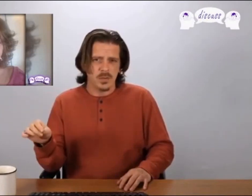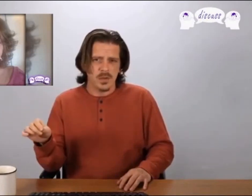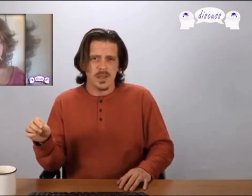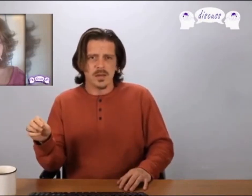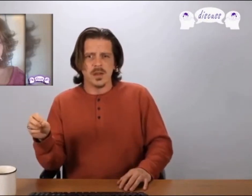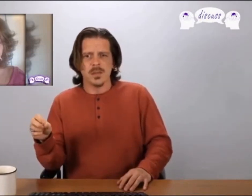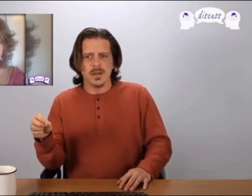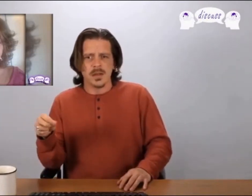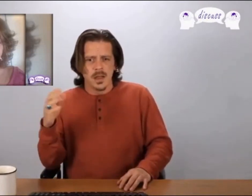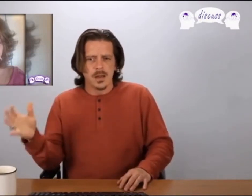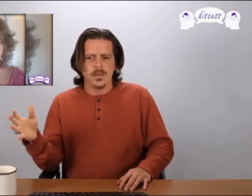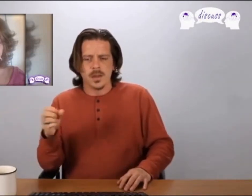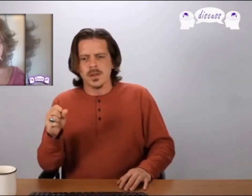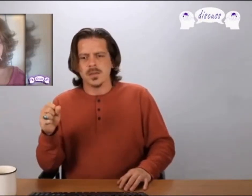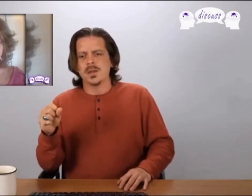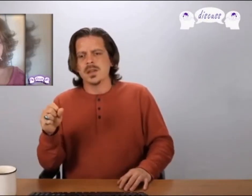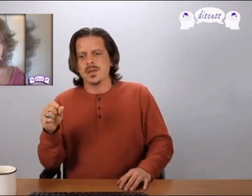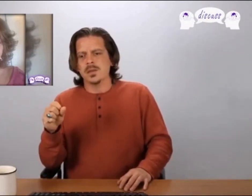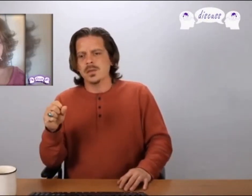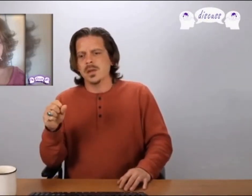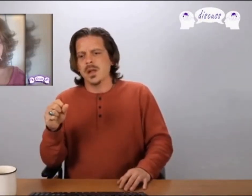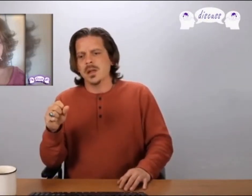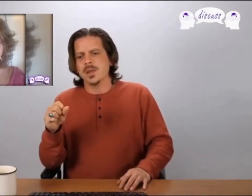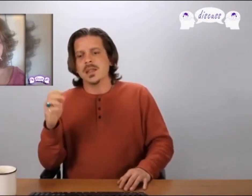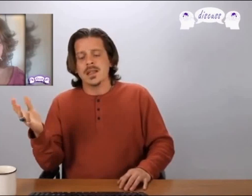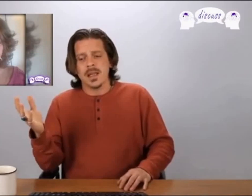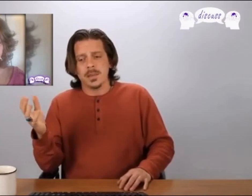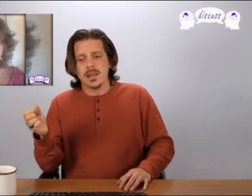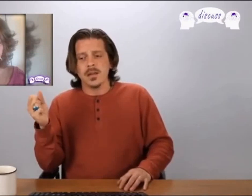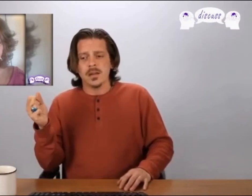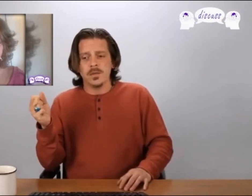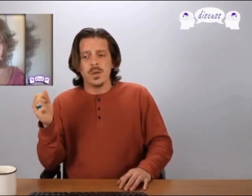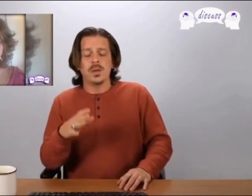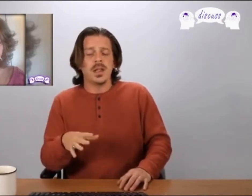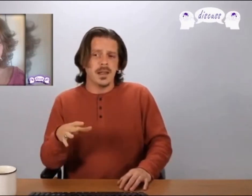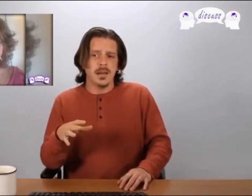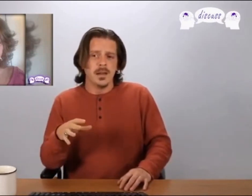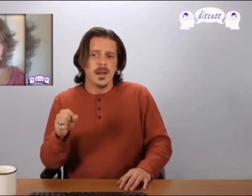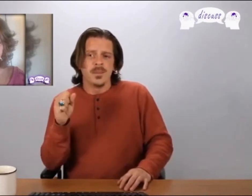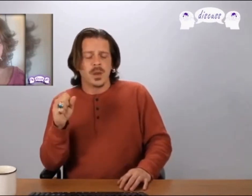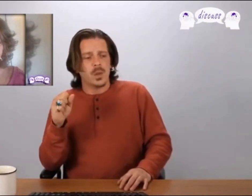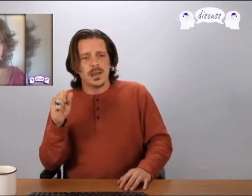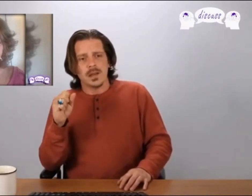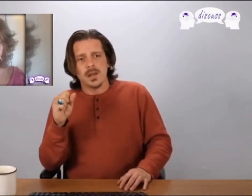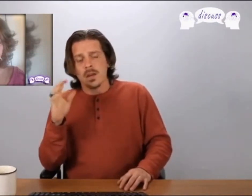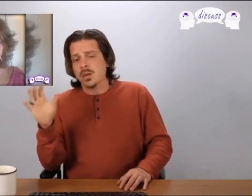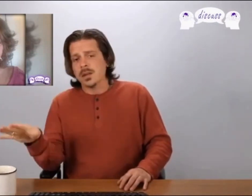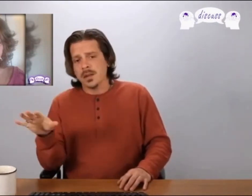Police Department for the conspiracy to commit kidnapping now the full plan was according to the